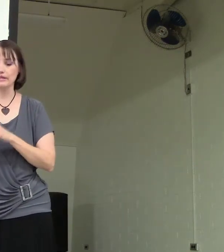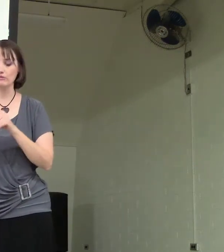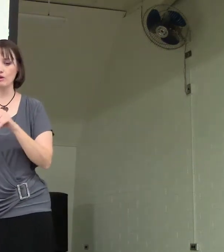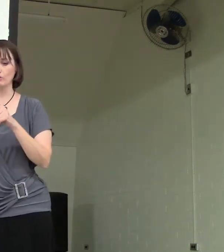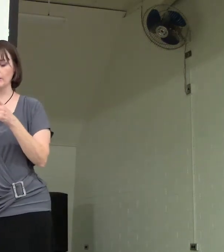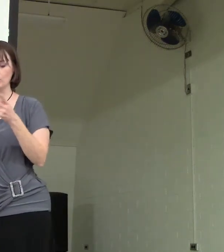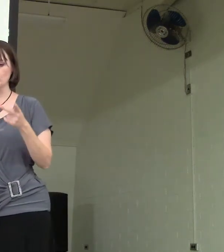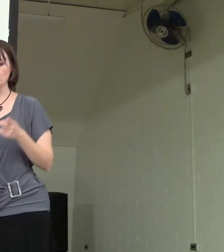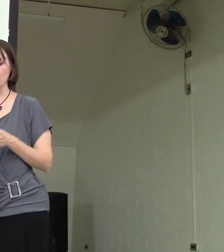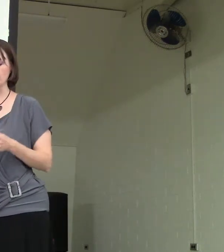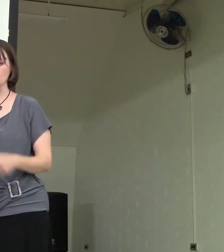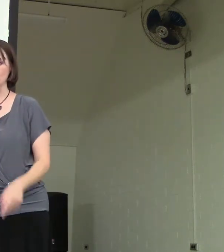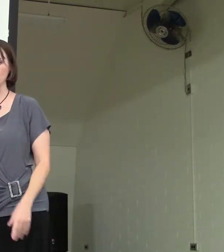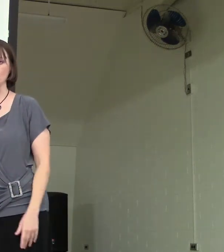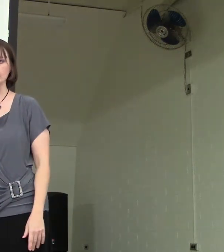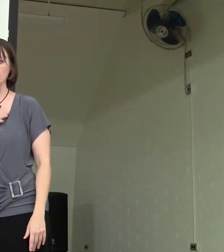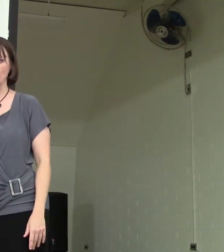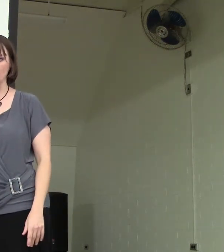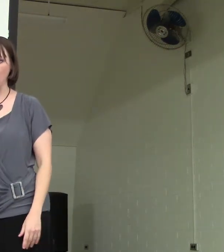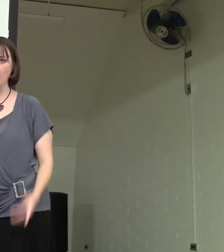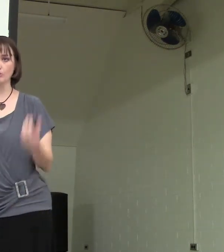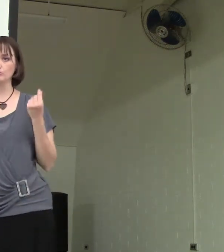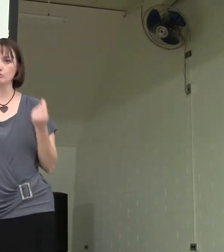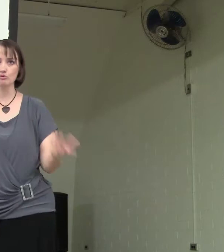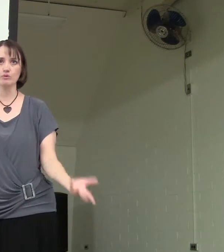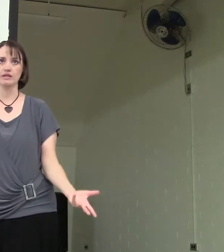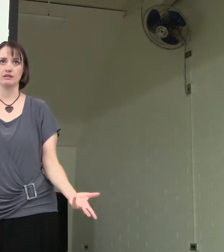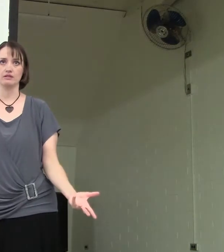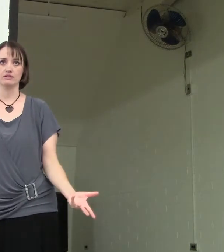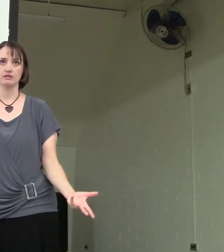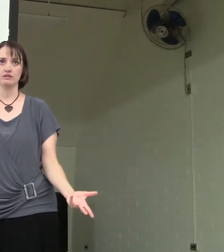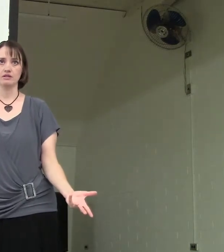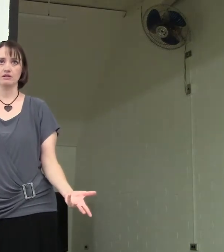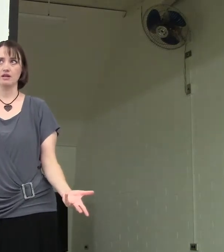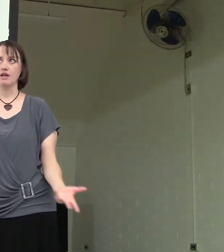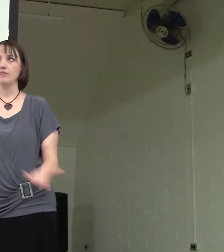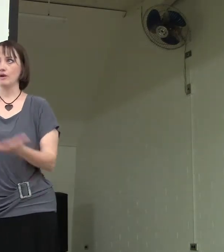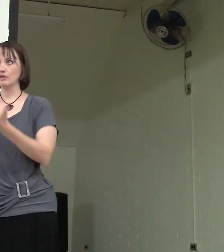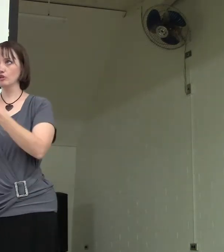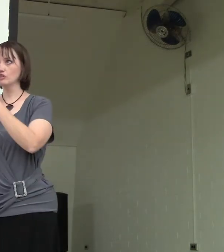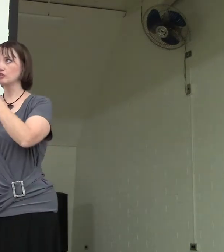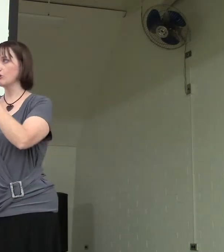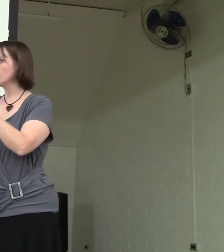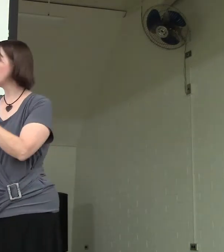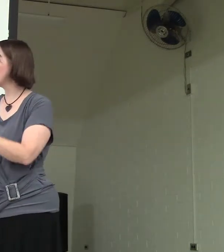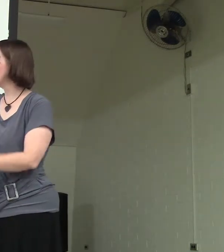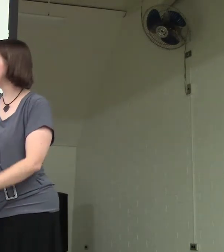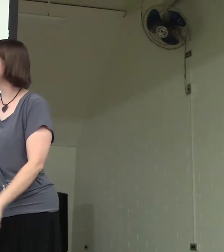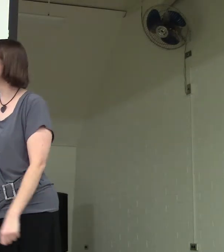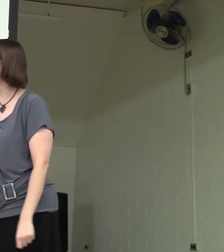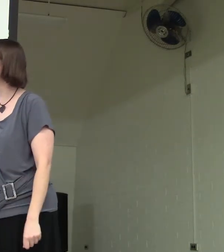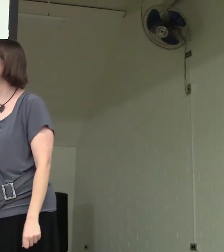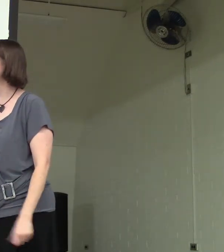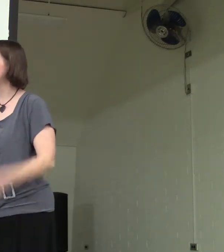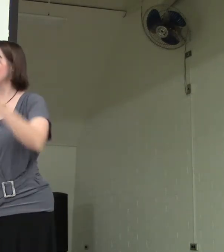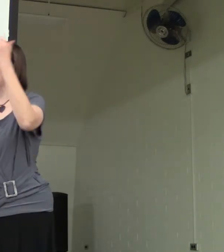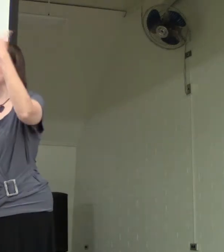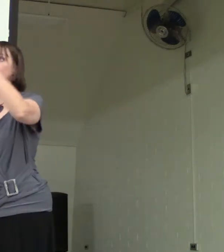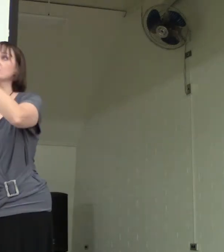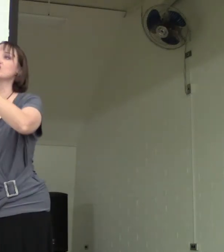even when we're in those places where we can only say, my God, what are you doing? That we learn to trust him and we get to a point that say, Father, into